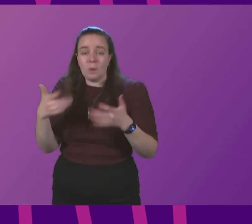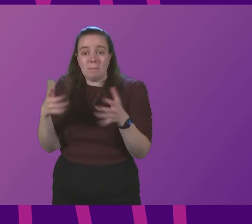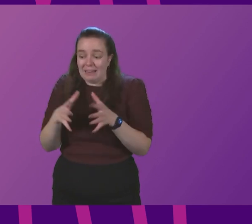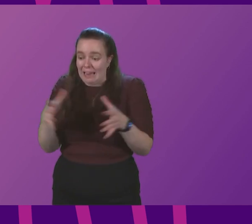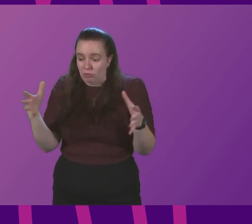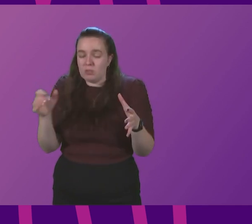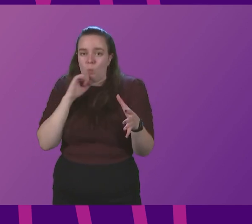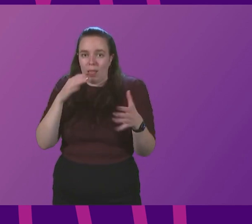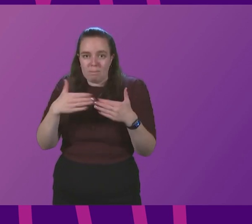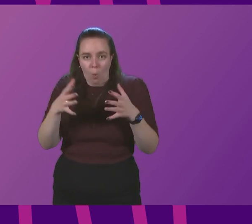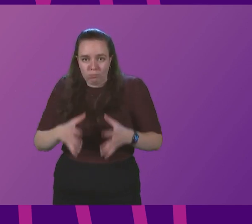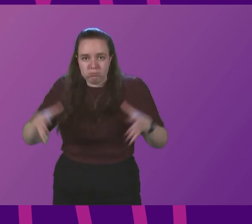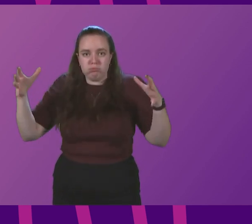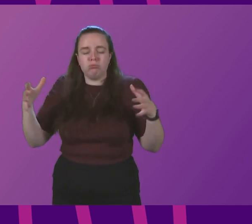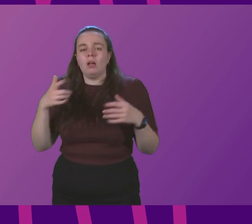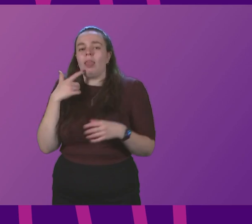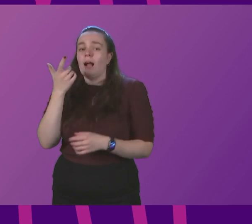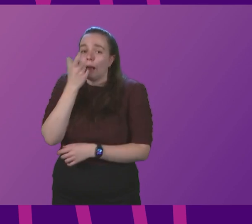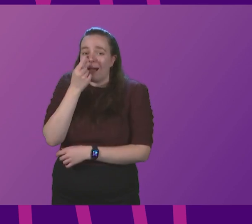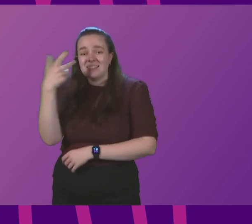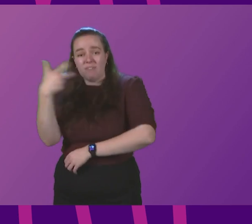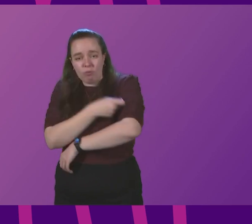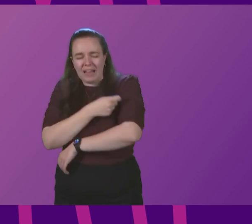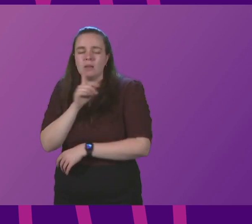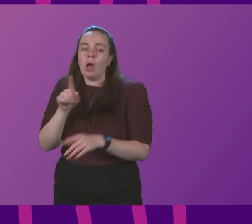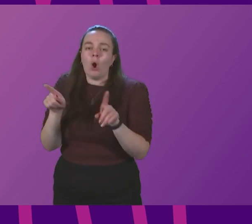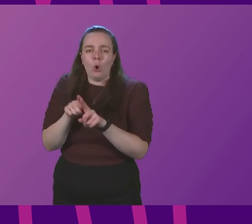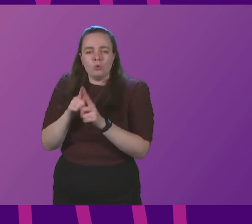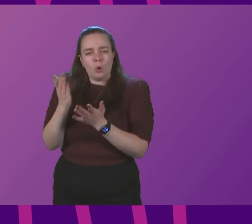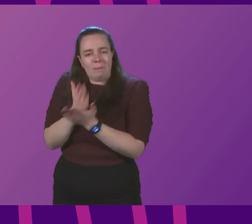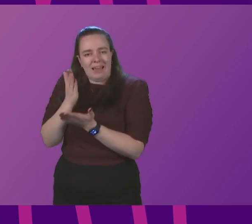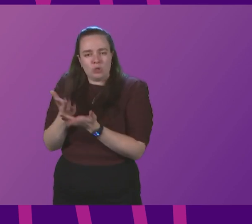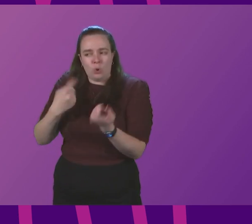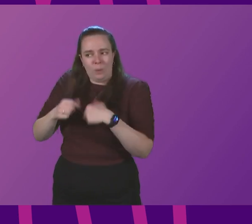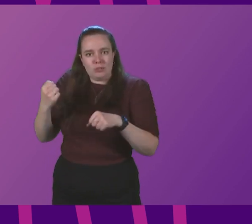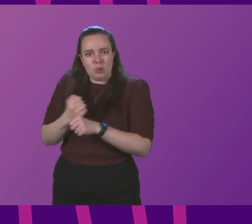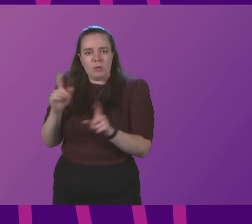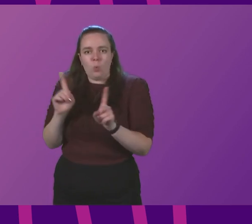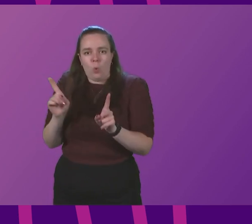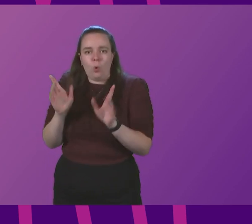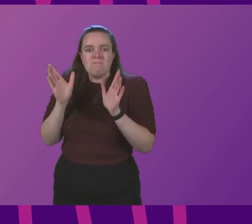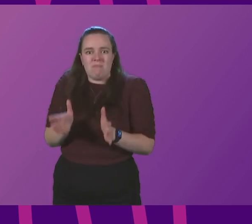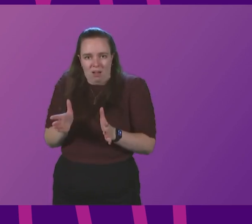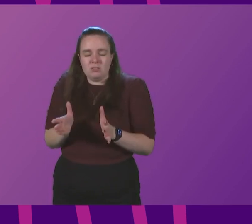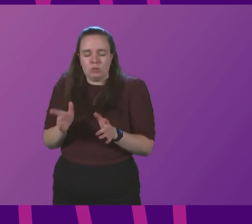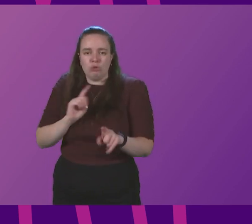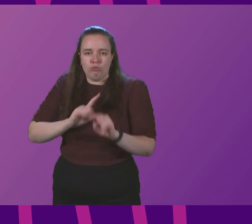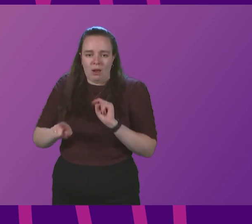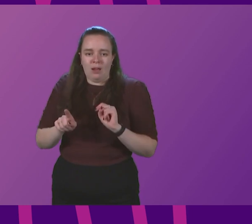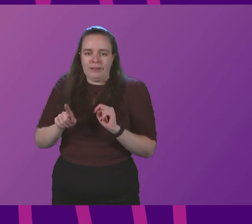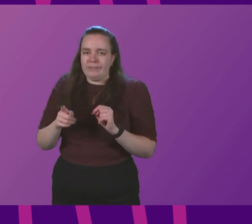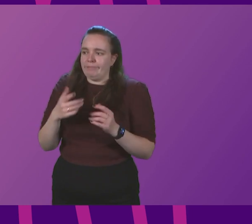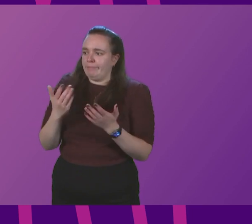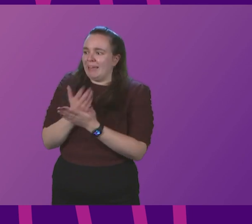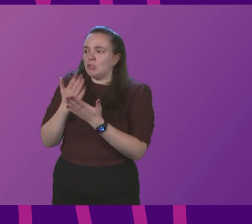to go further, increasing the capacity for vaccinations, but also making sure we are doing what is necessary to generate the demand,